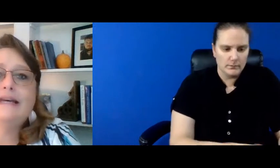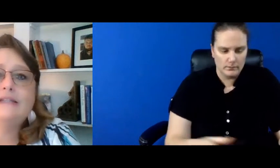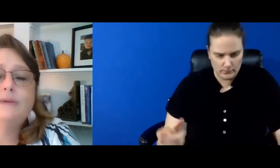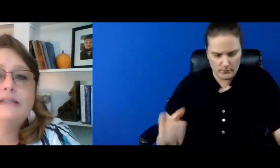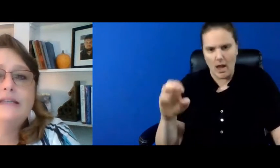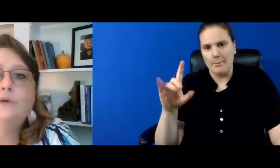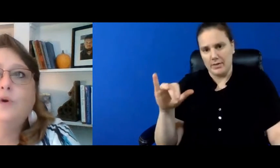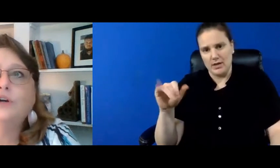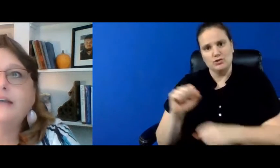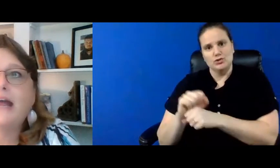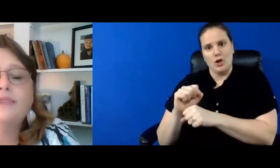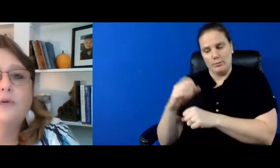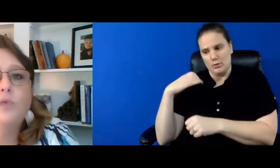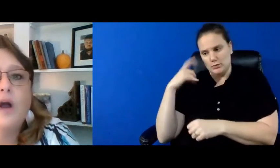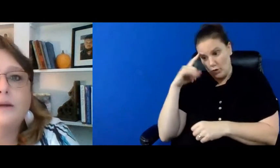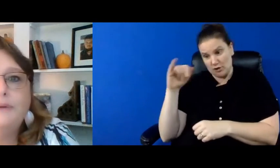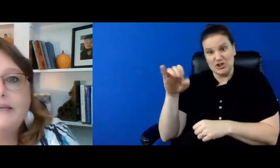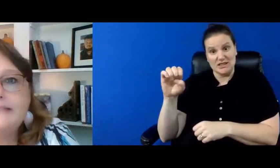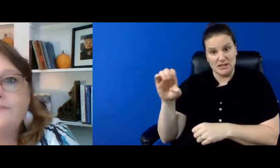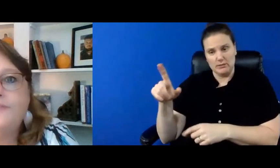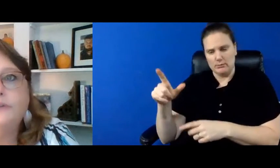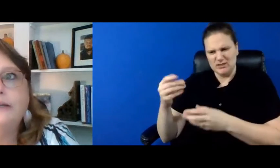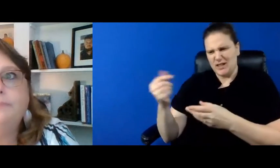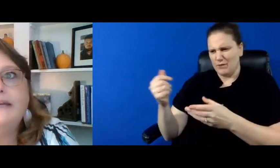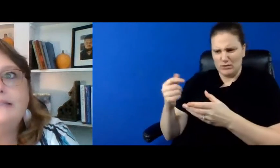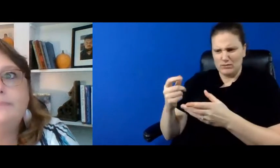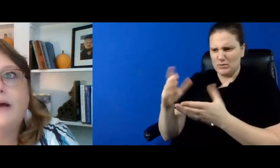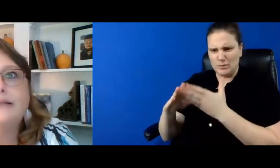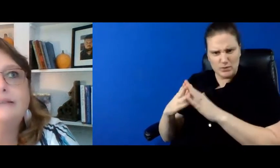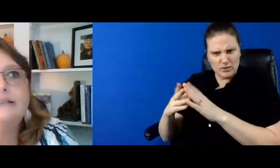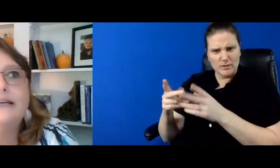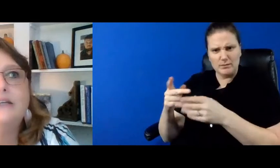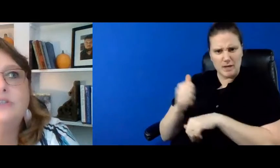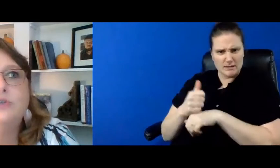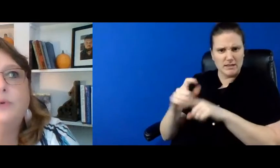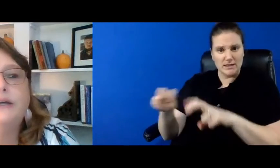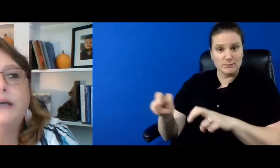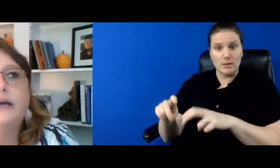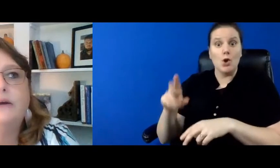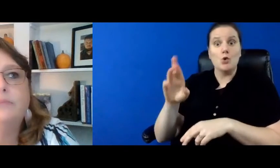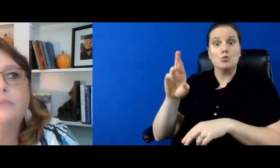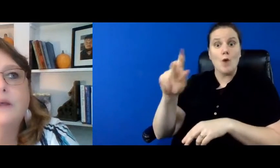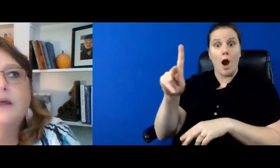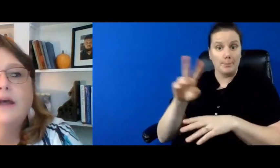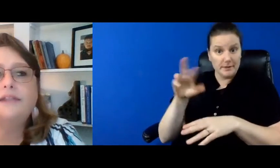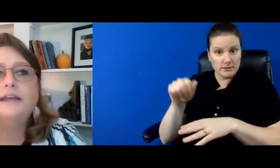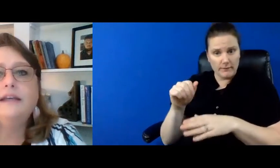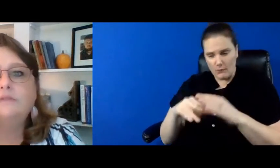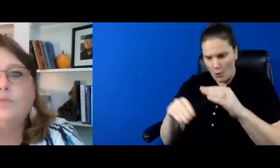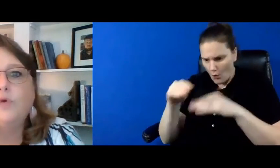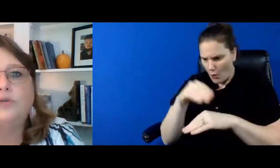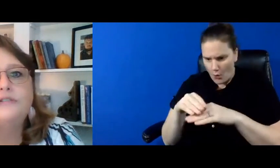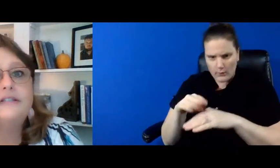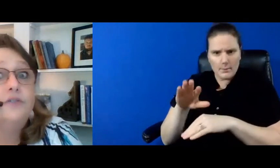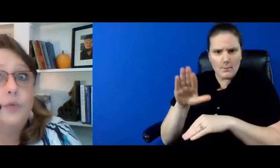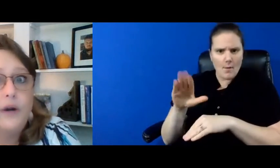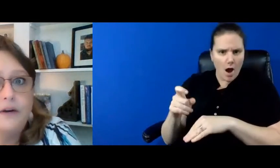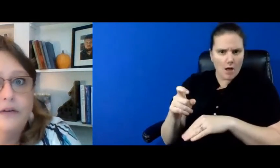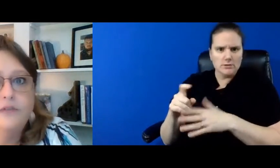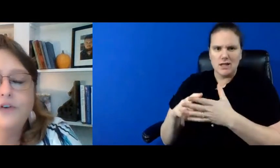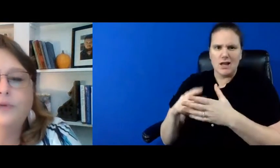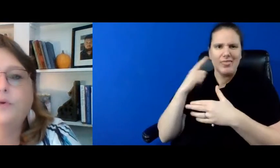-based assessments he worked at the rock pizza folding pizza boxes and doing um i think he rolled